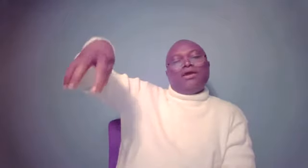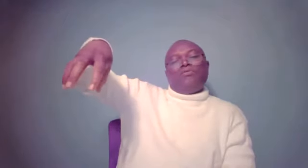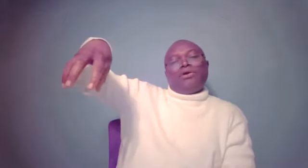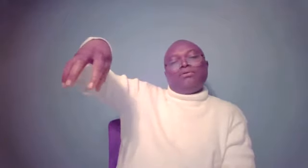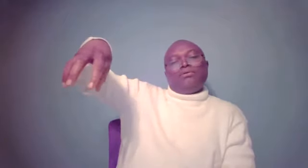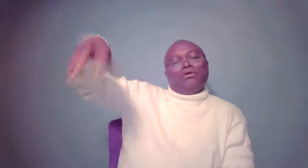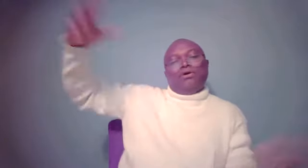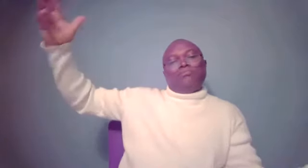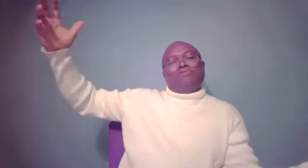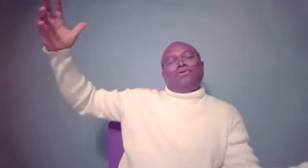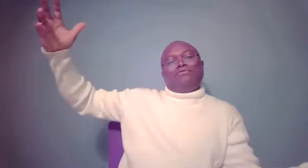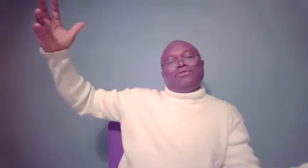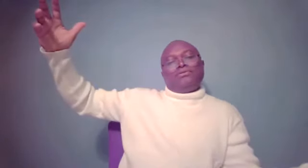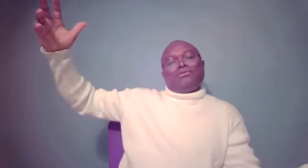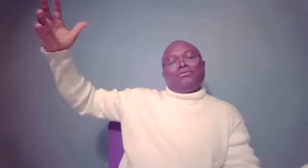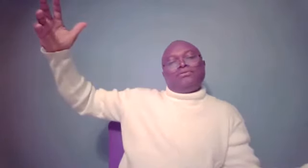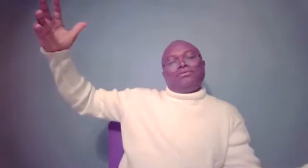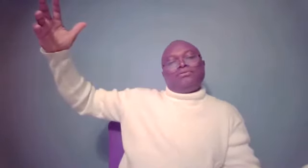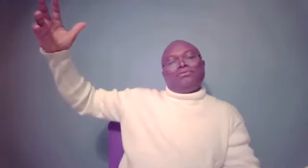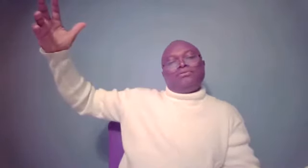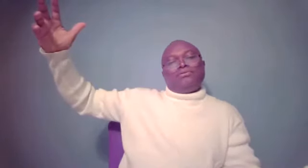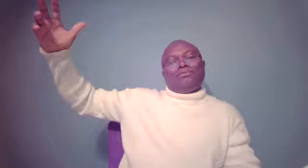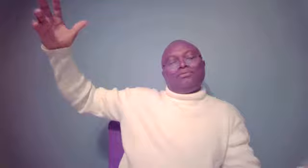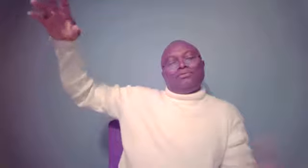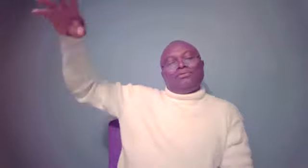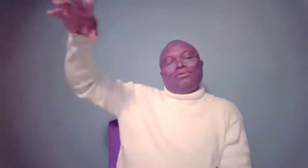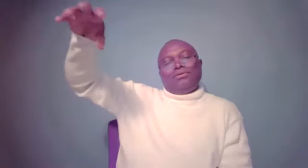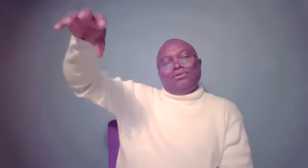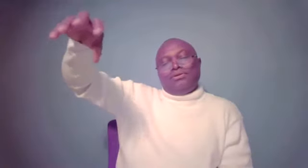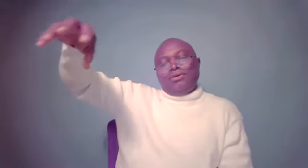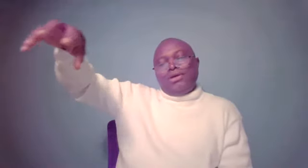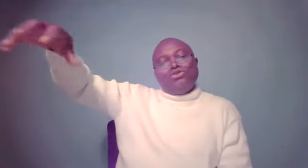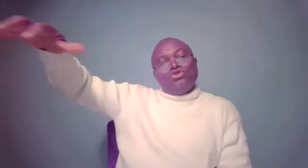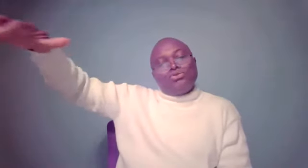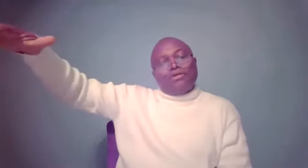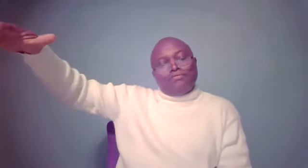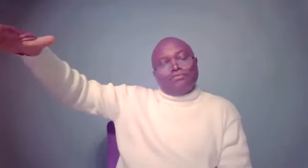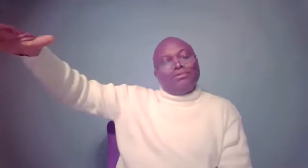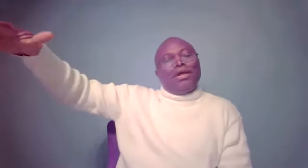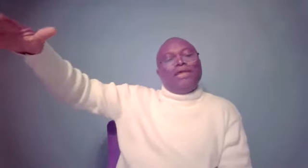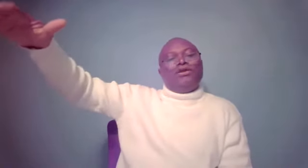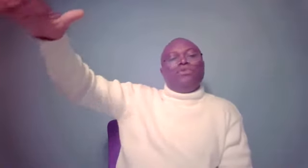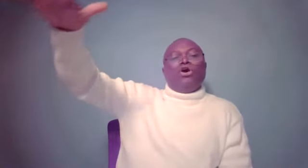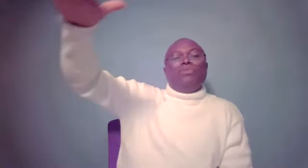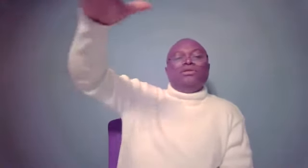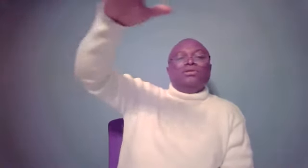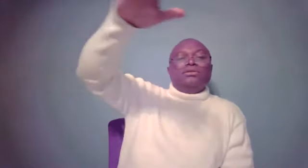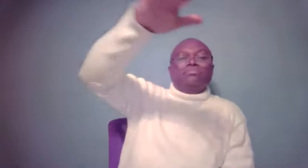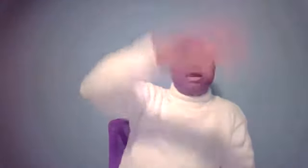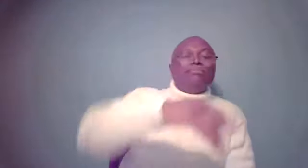helper, unmindful of him, and Joseph ended up becoming the prime